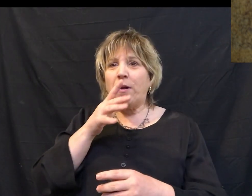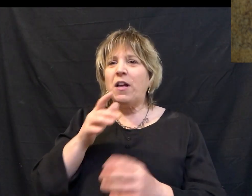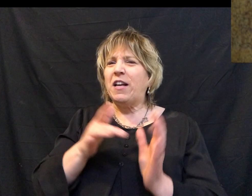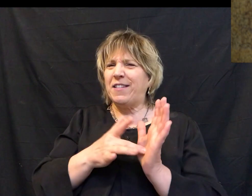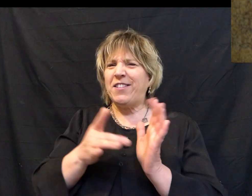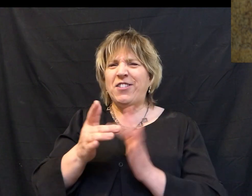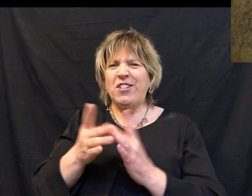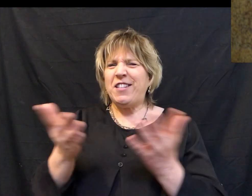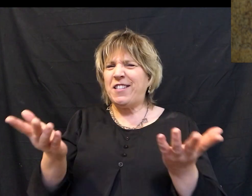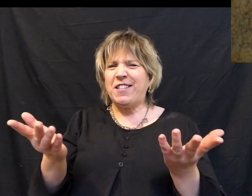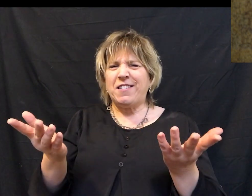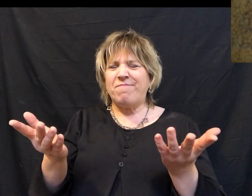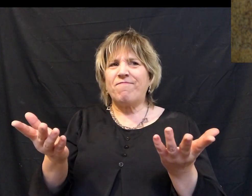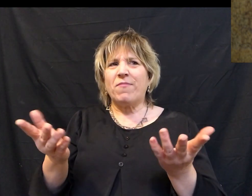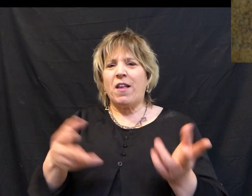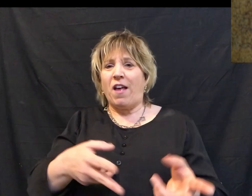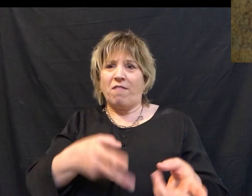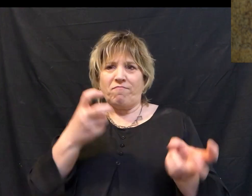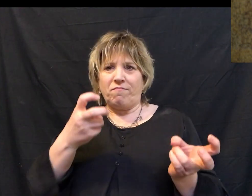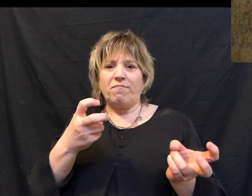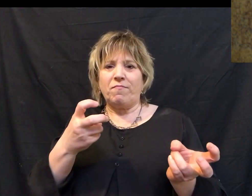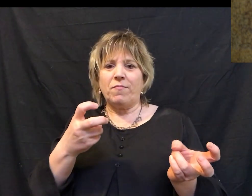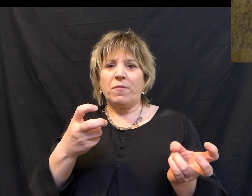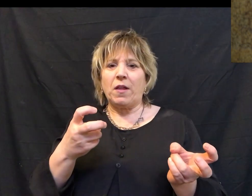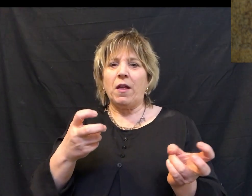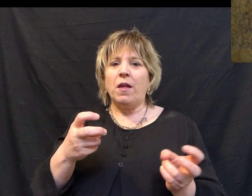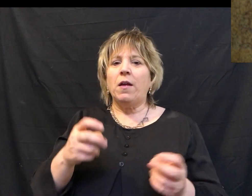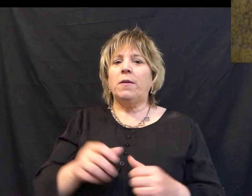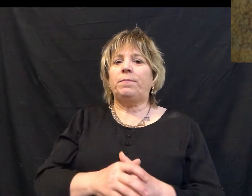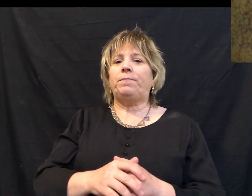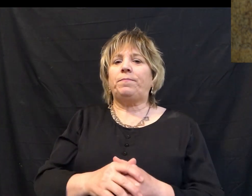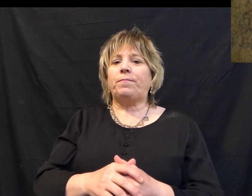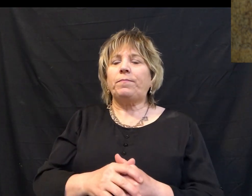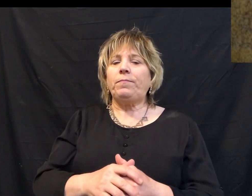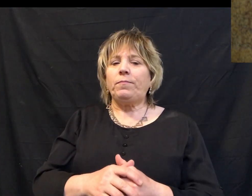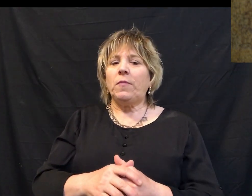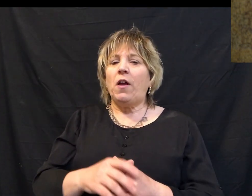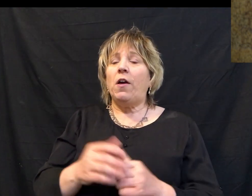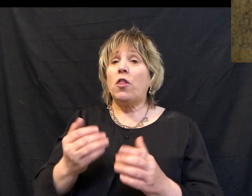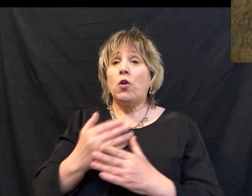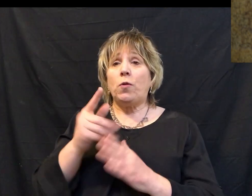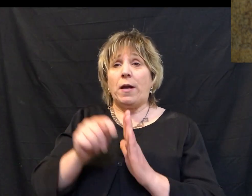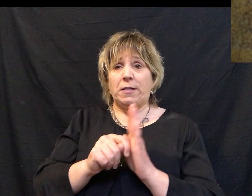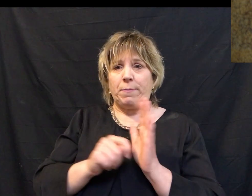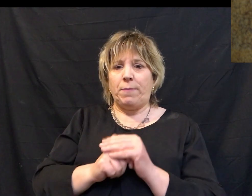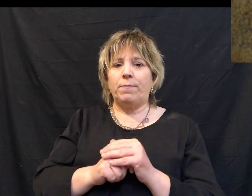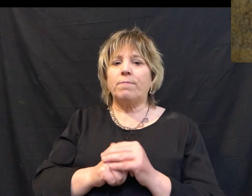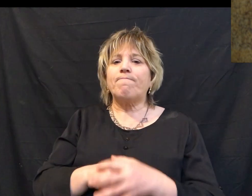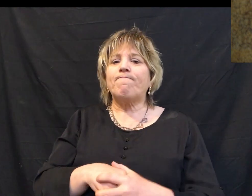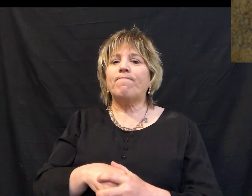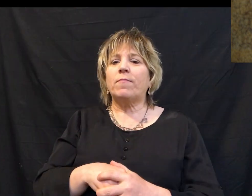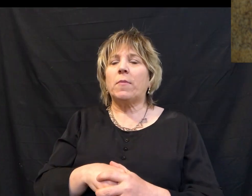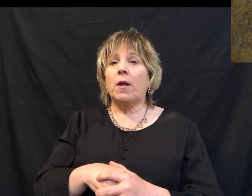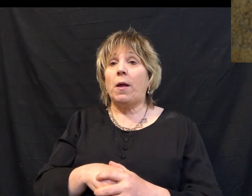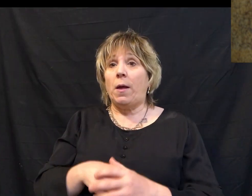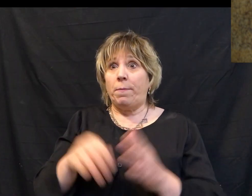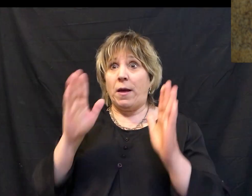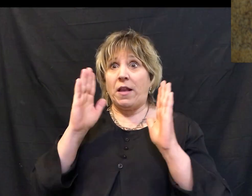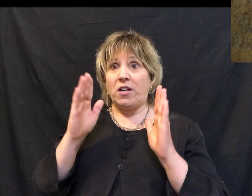want you to watch what Jesus did here. I pulled this from the message paraphrase of the New Testament. Watch what he